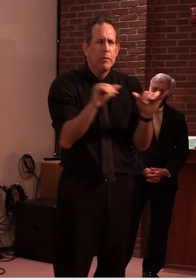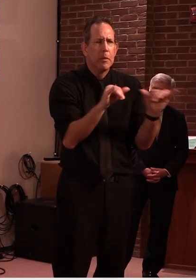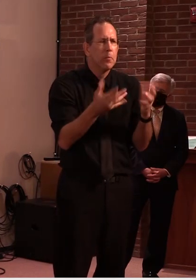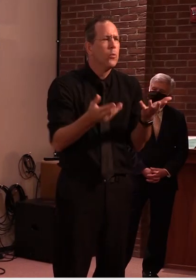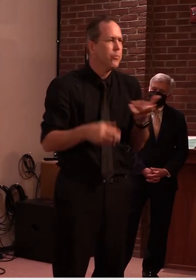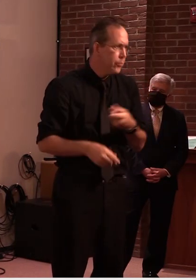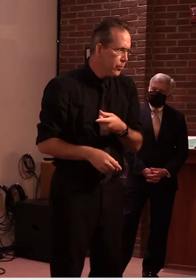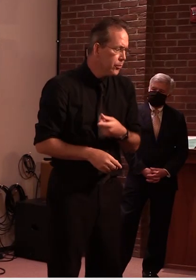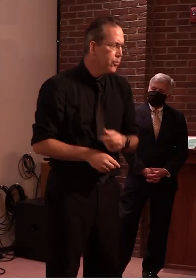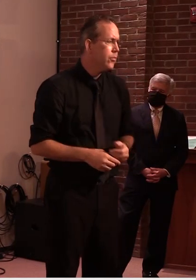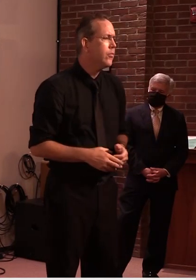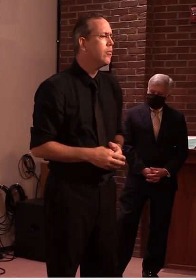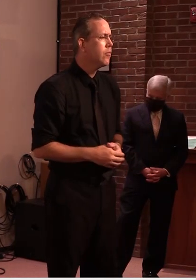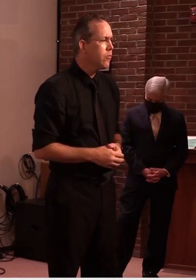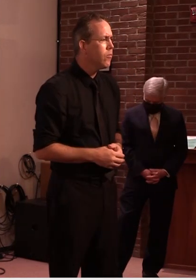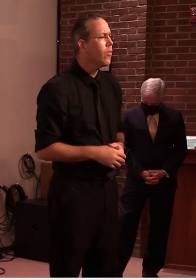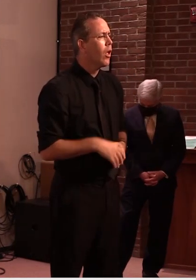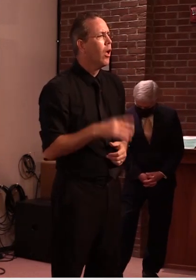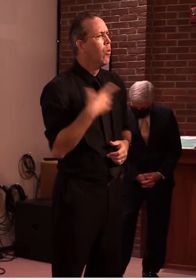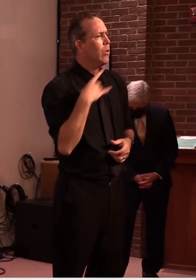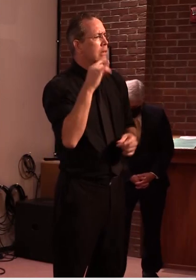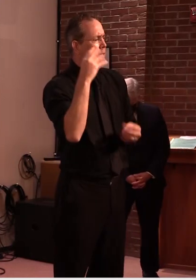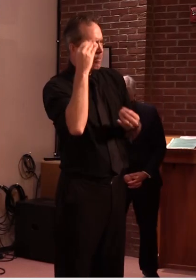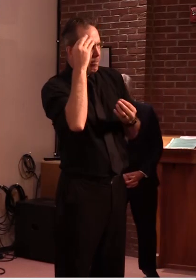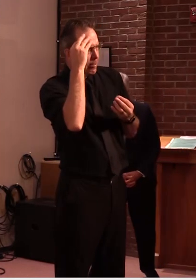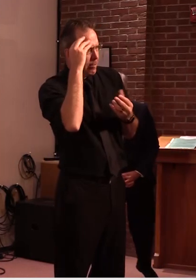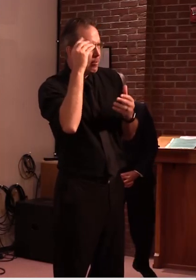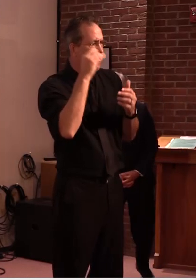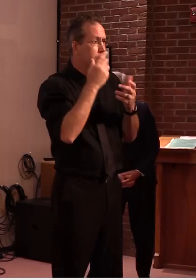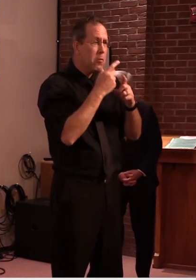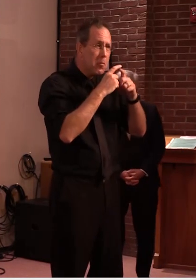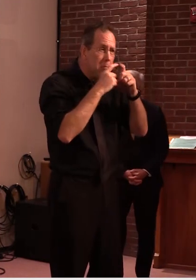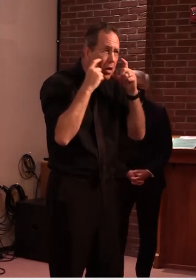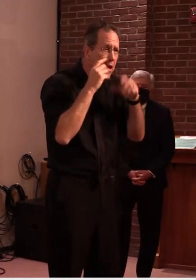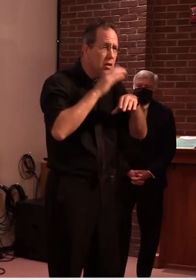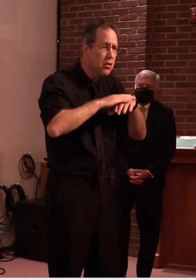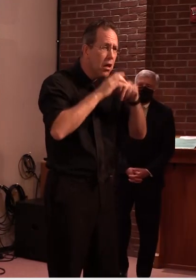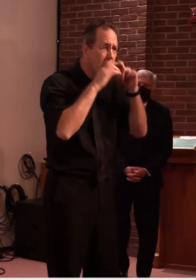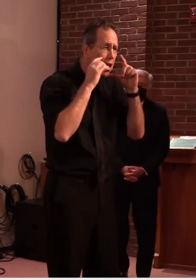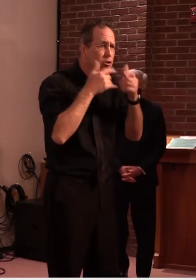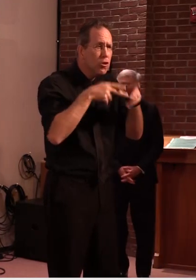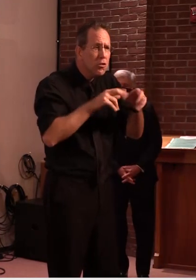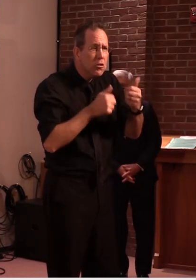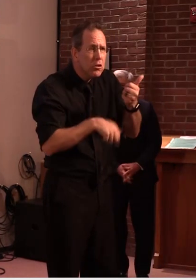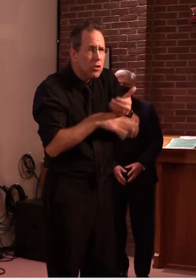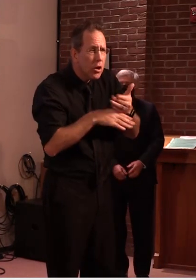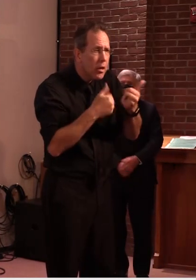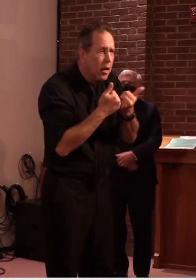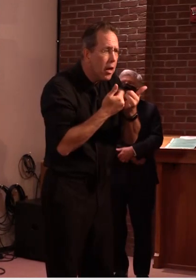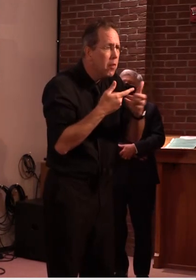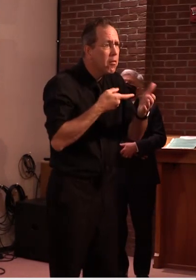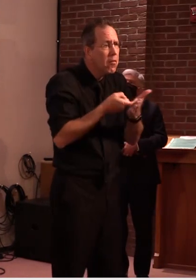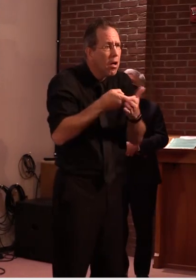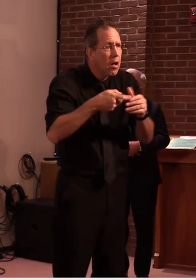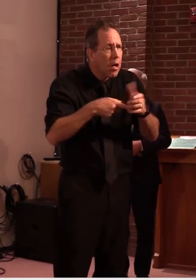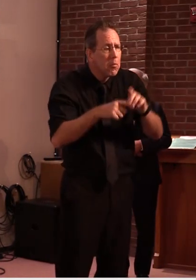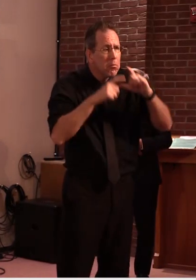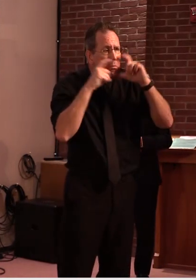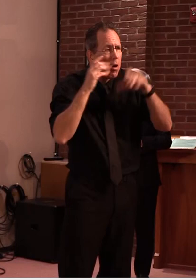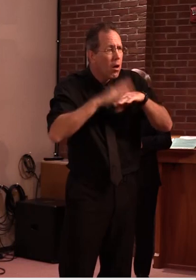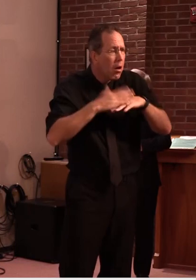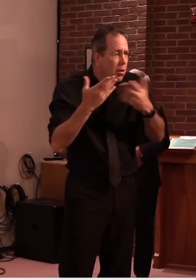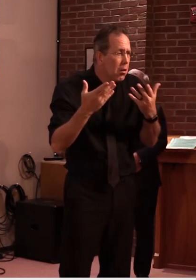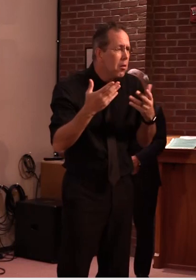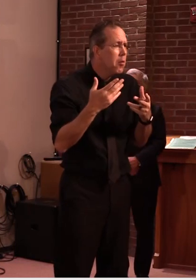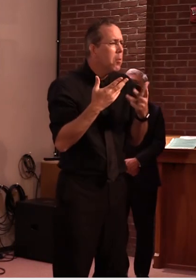related to masking and other strategies that can be deployed in terms of specific parts of place um that